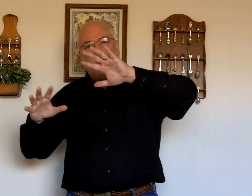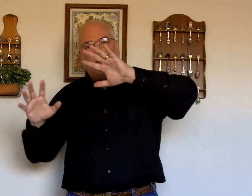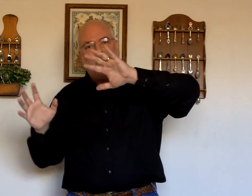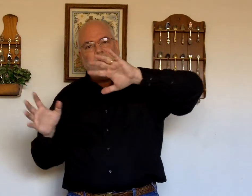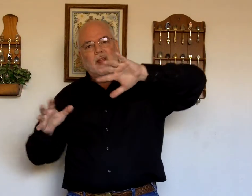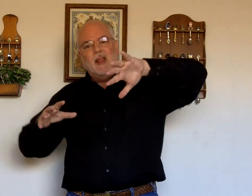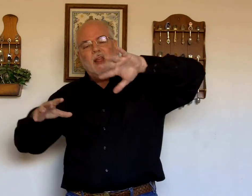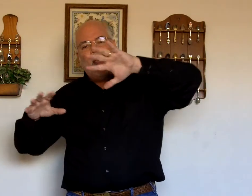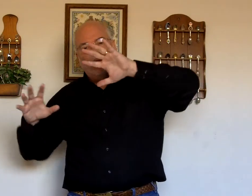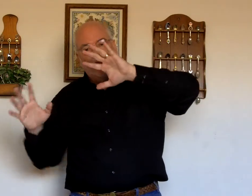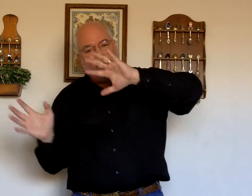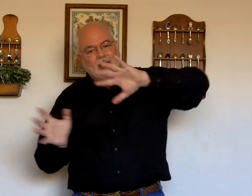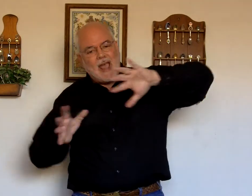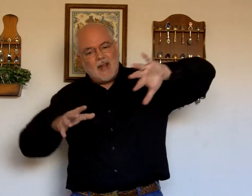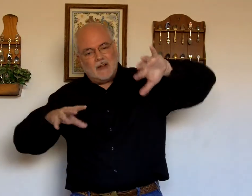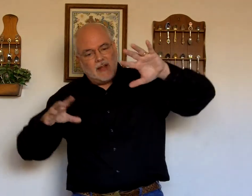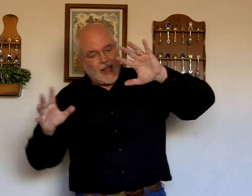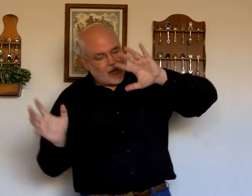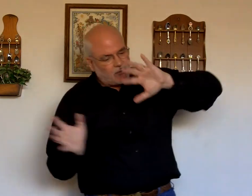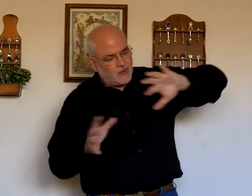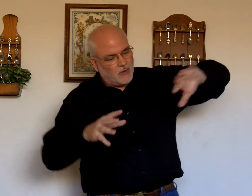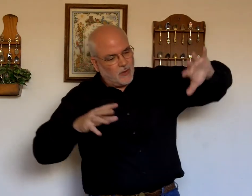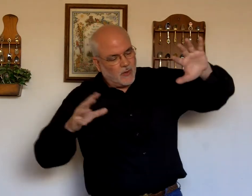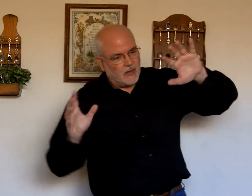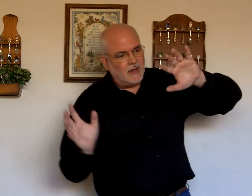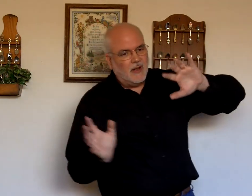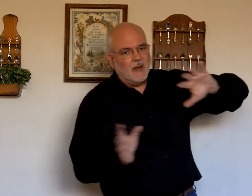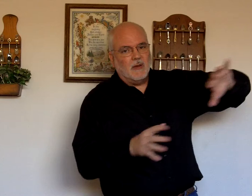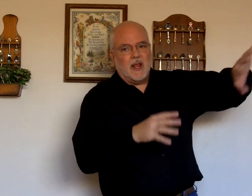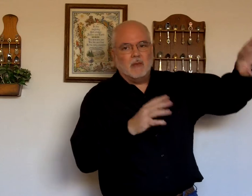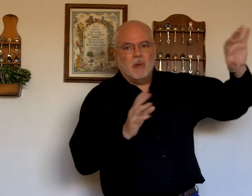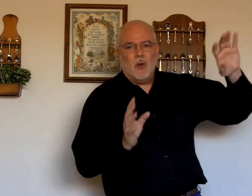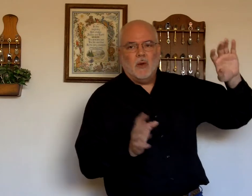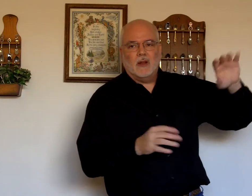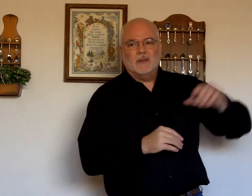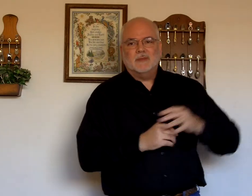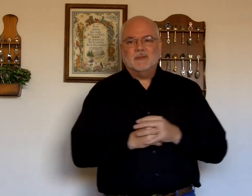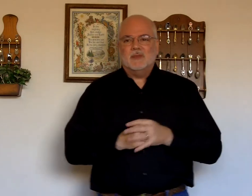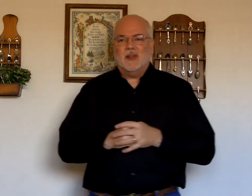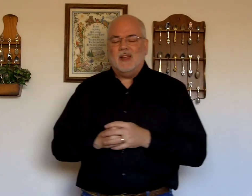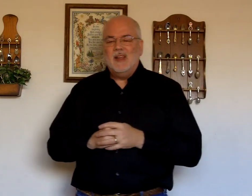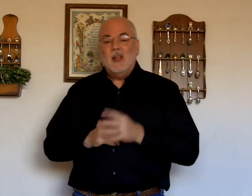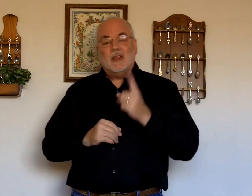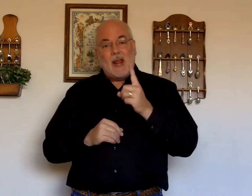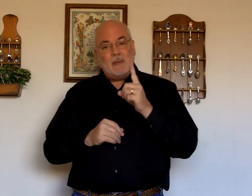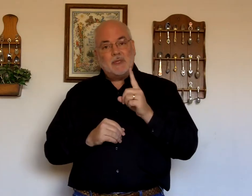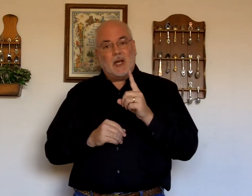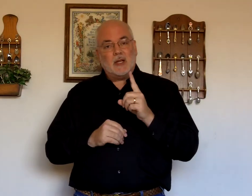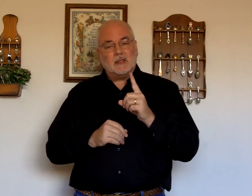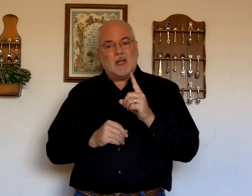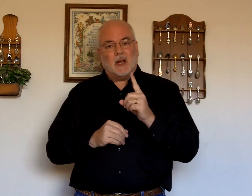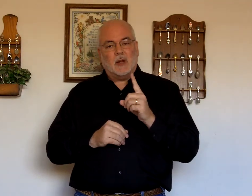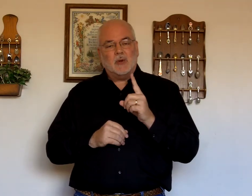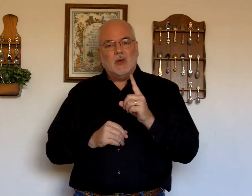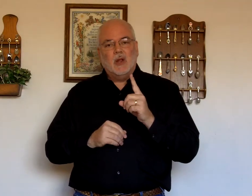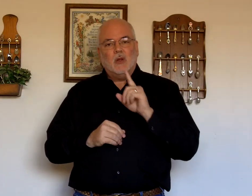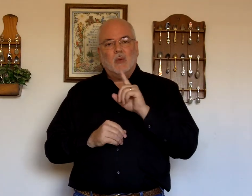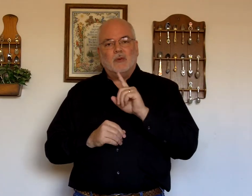Wind. And. We've added the action to it. It's blowing. Okay. That happens a lot in sign language. Where